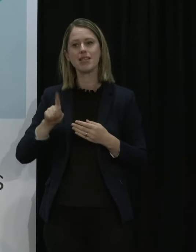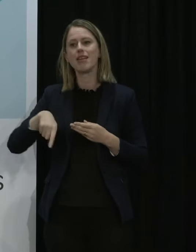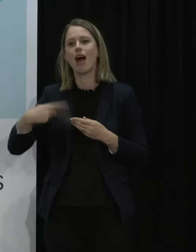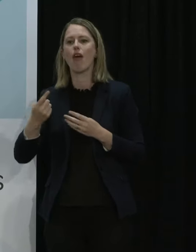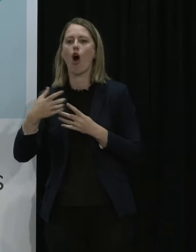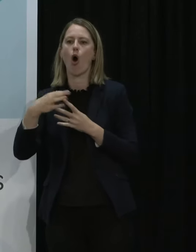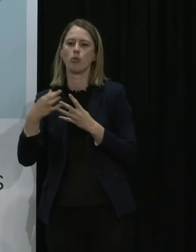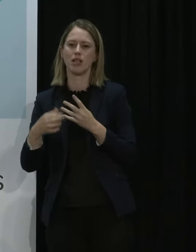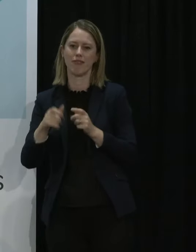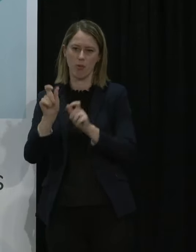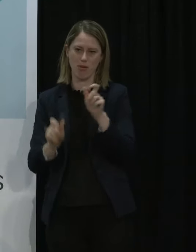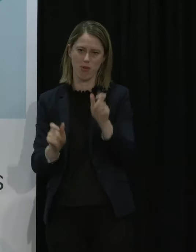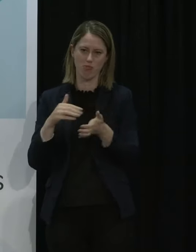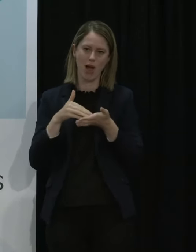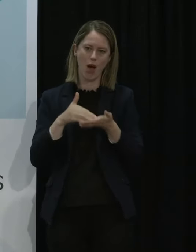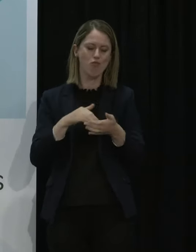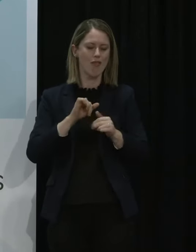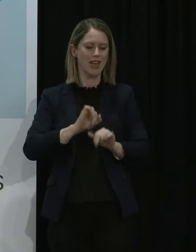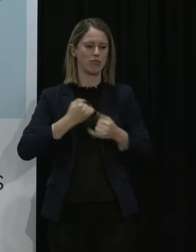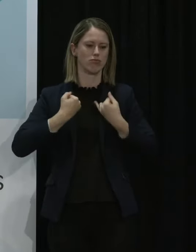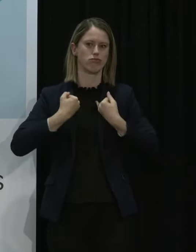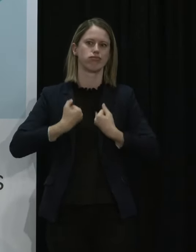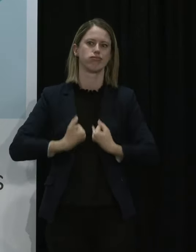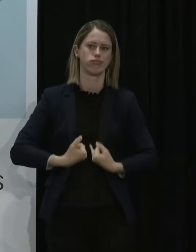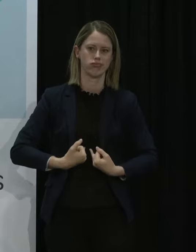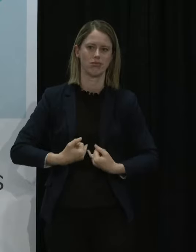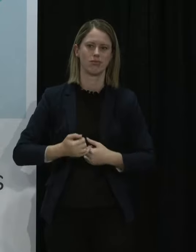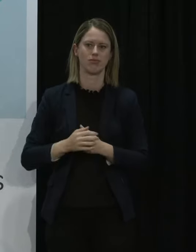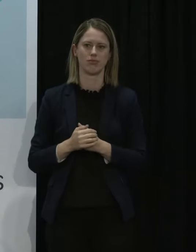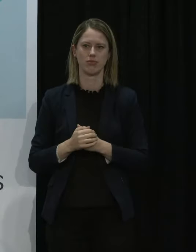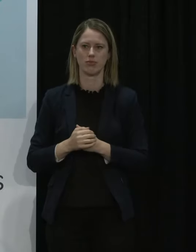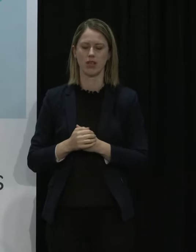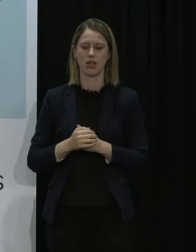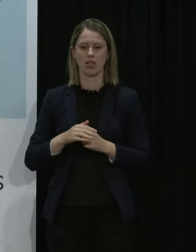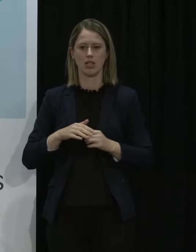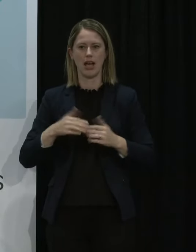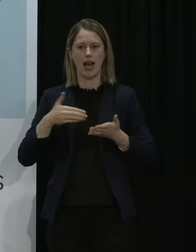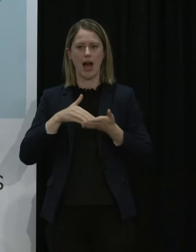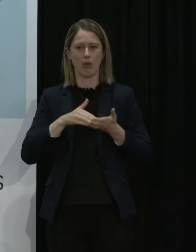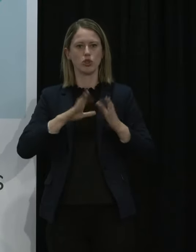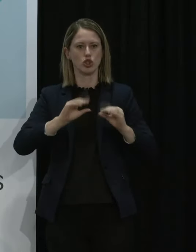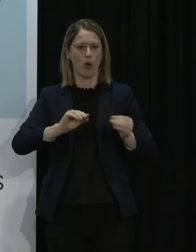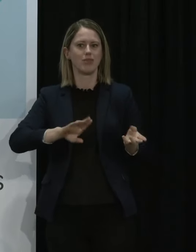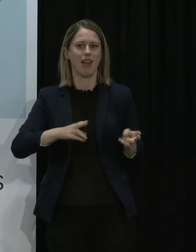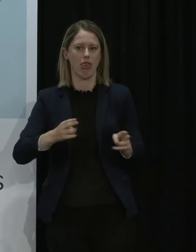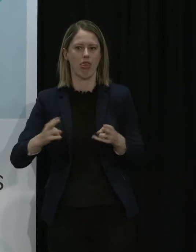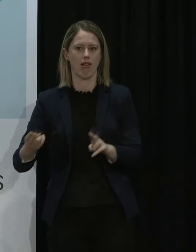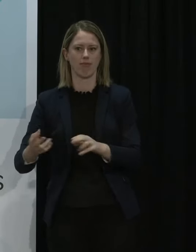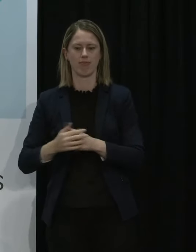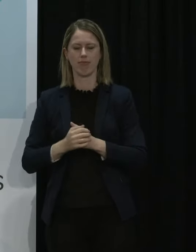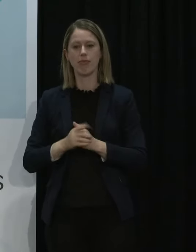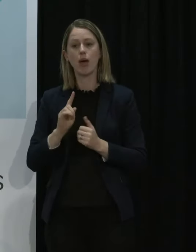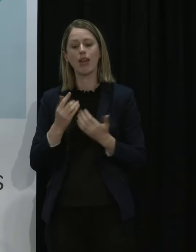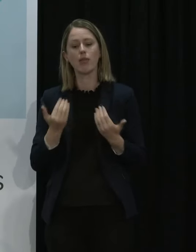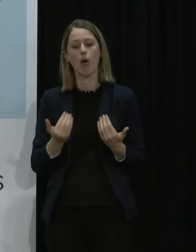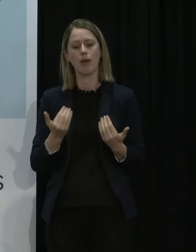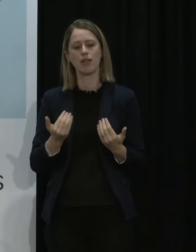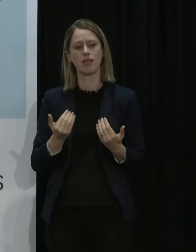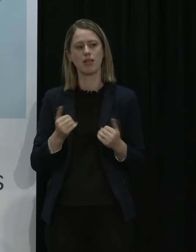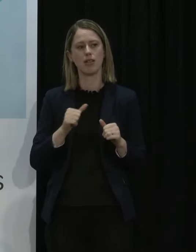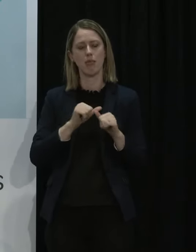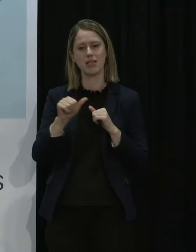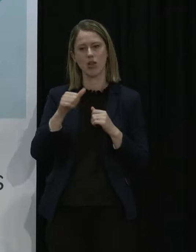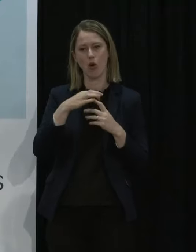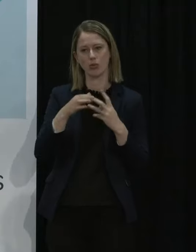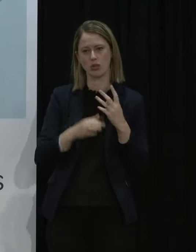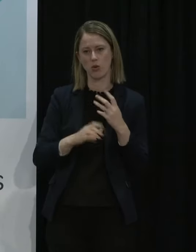option for helping prevent people getting really unwell or dying but at the moment the option that is of course the best one and